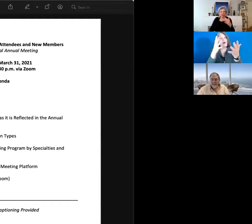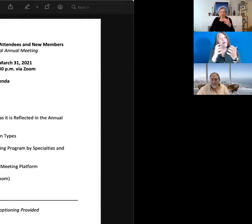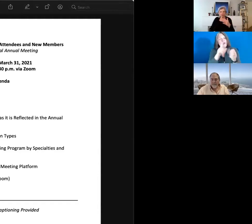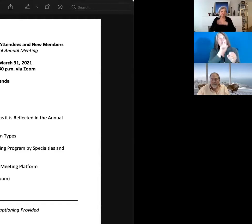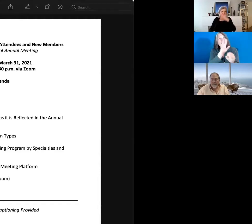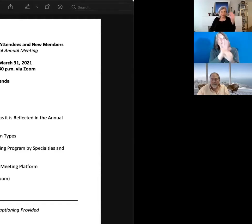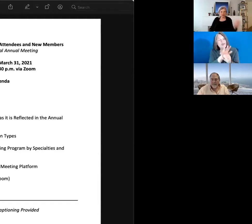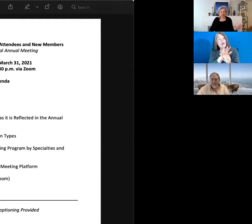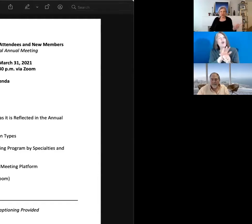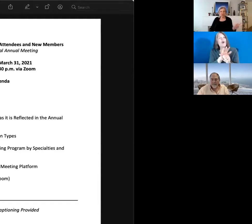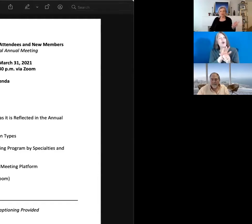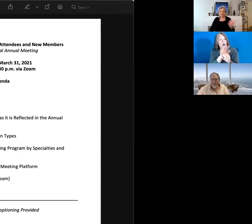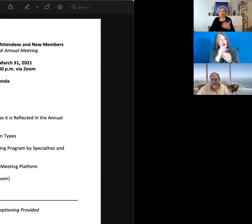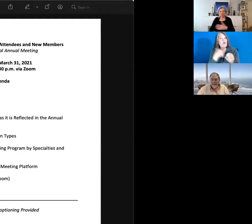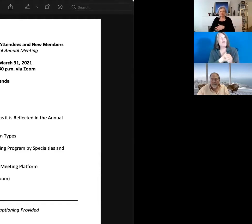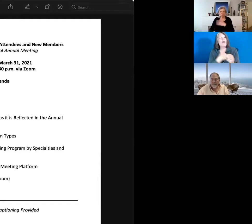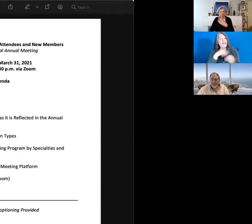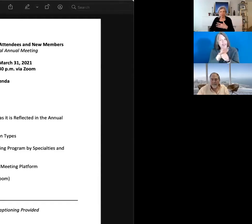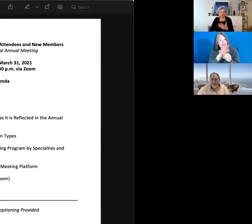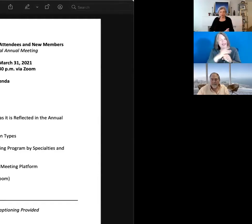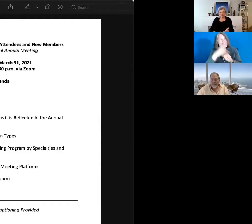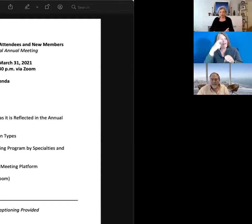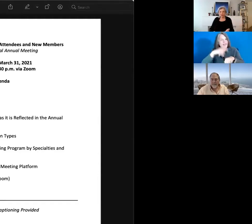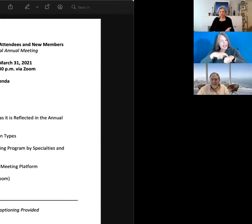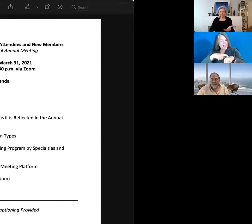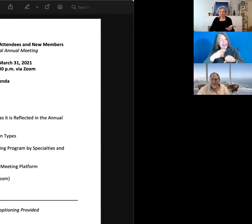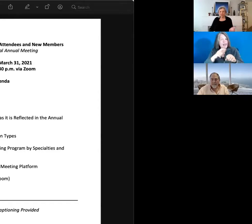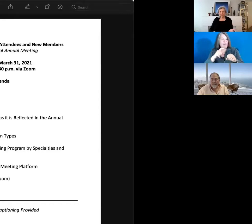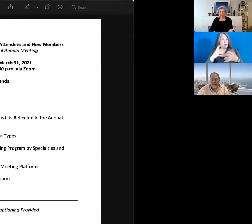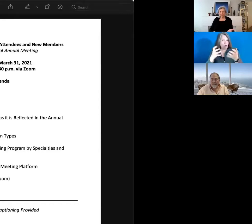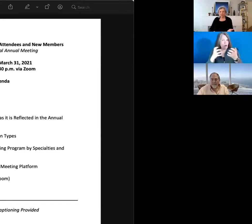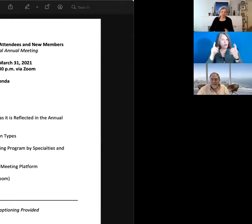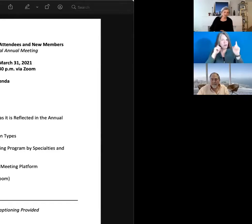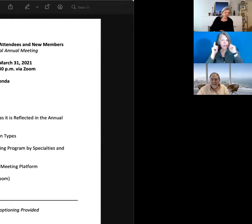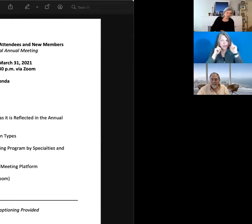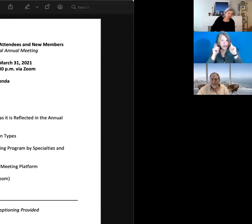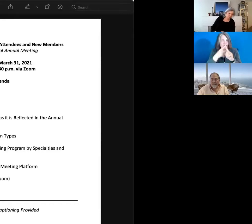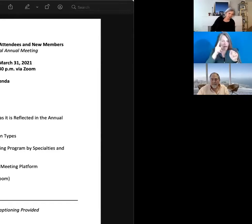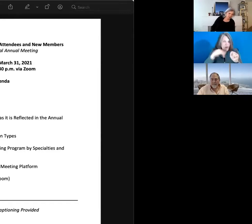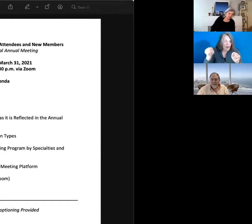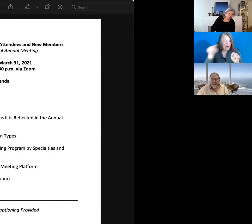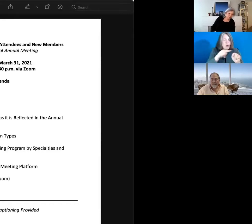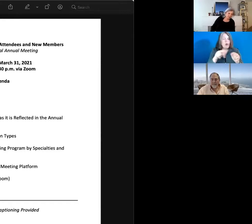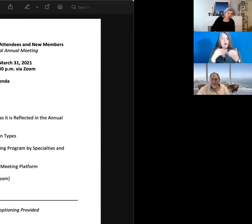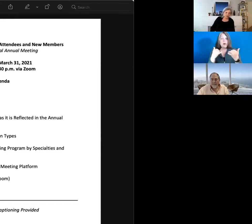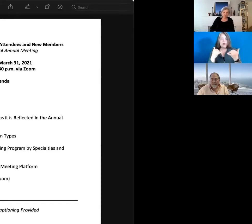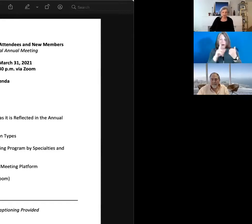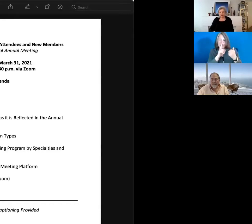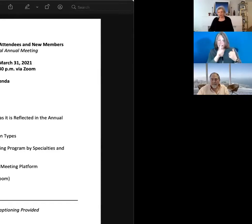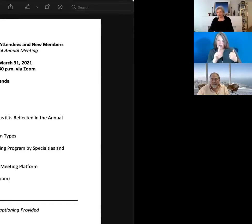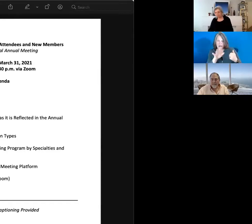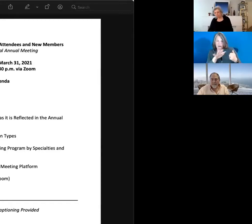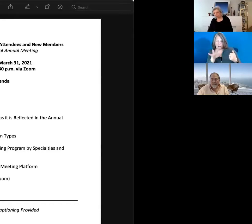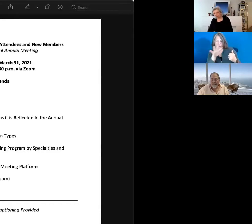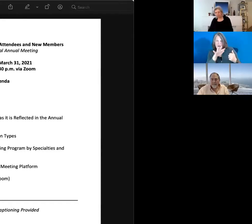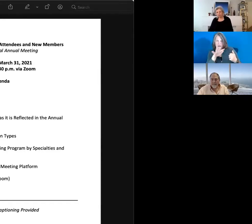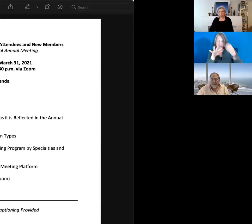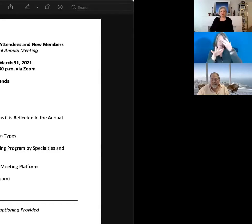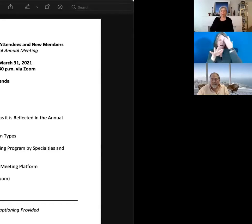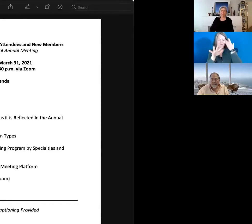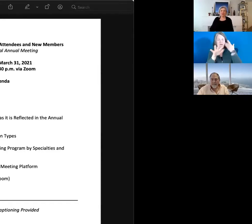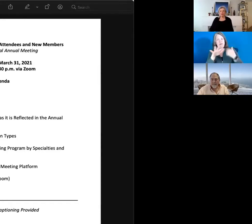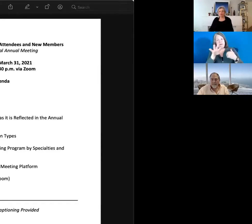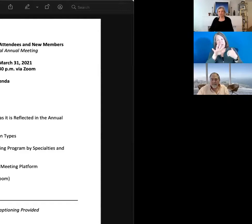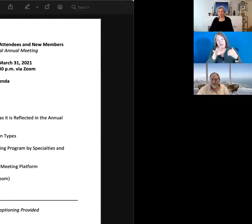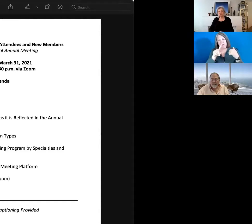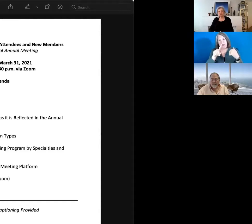have a sufficient time to hear from you. Currently there are probably